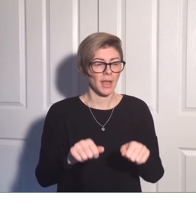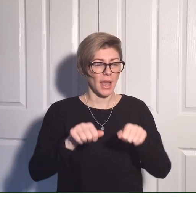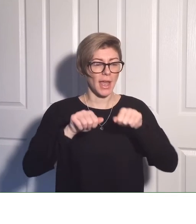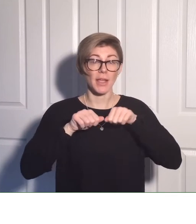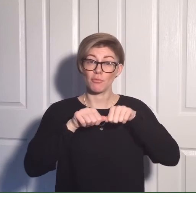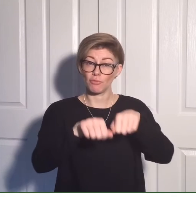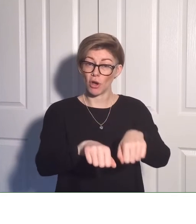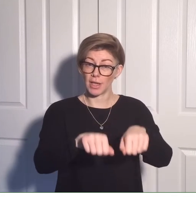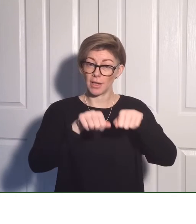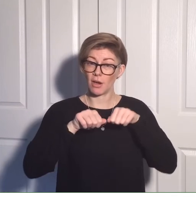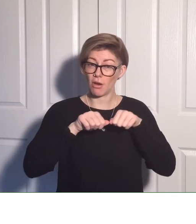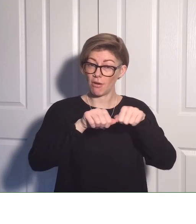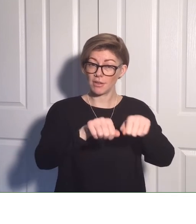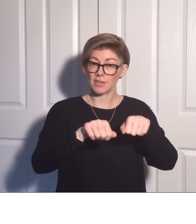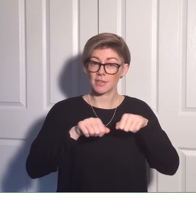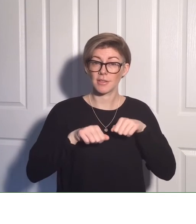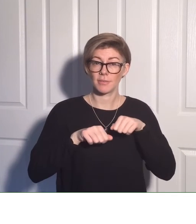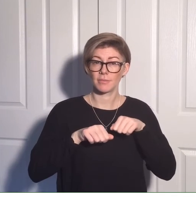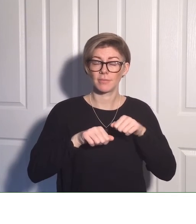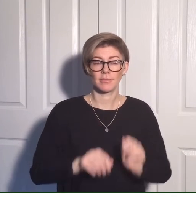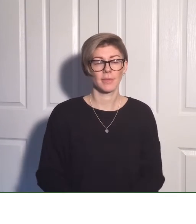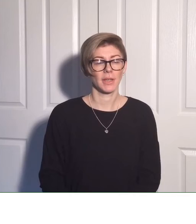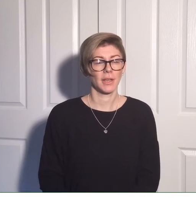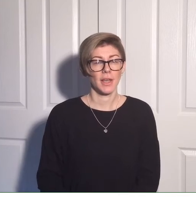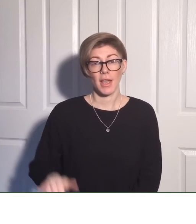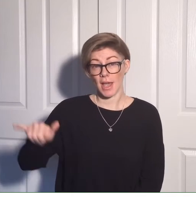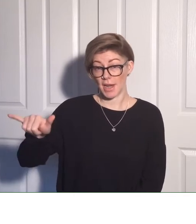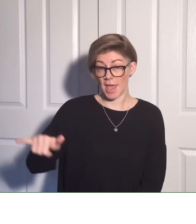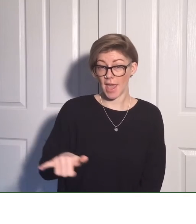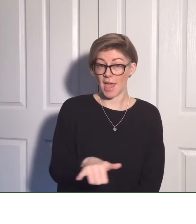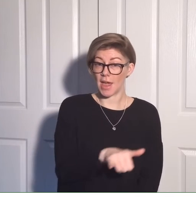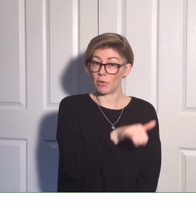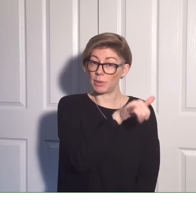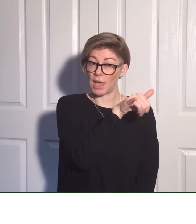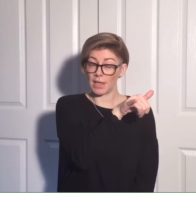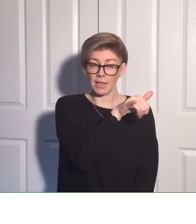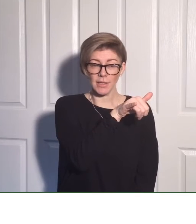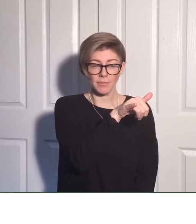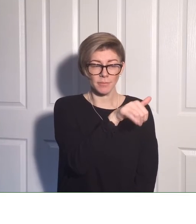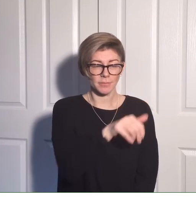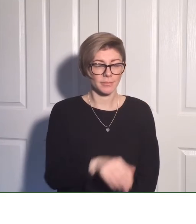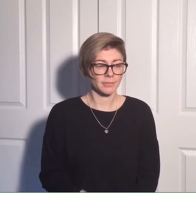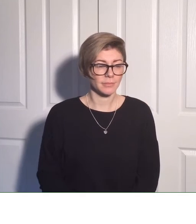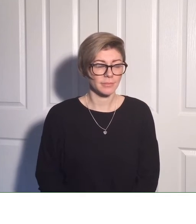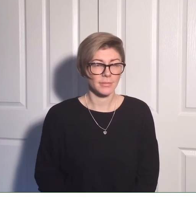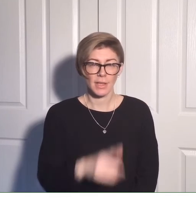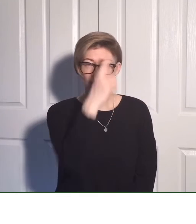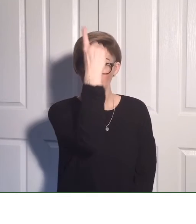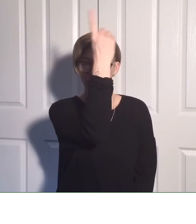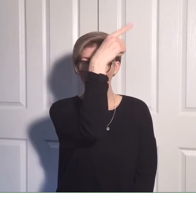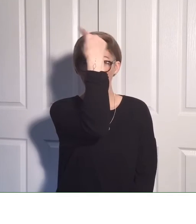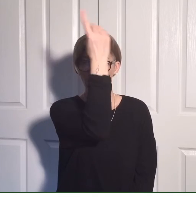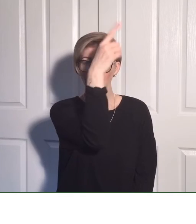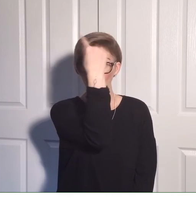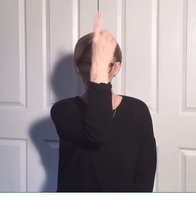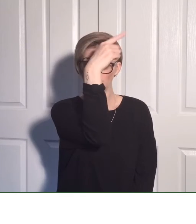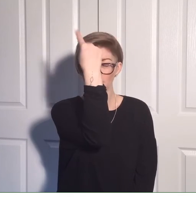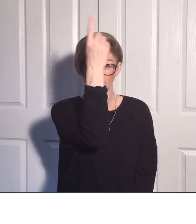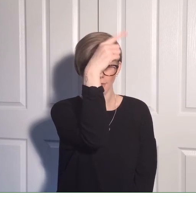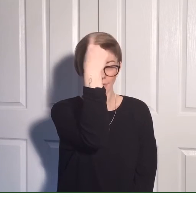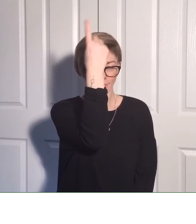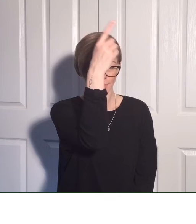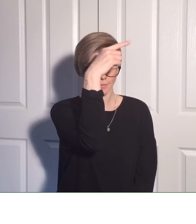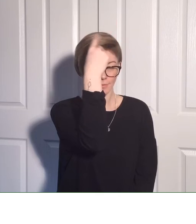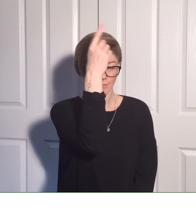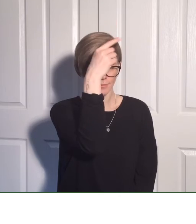A rocking course. An aeroplane. A helicopter.